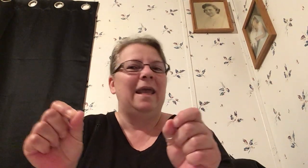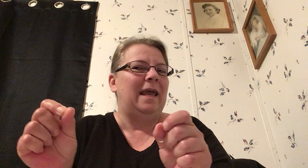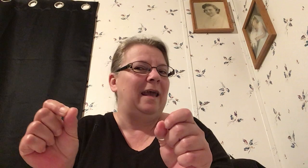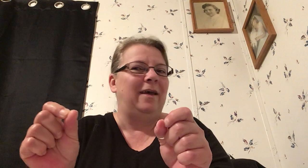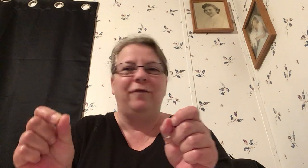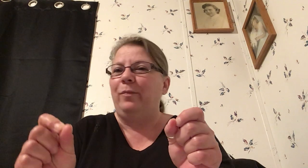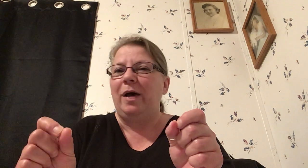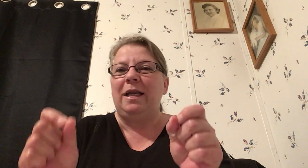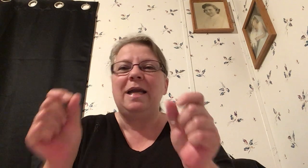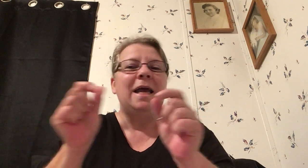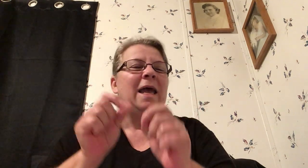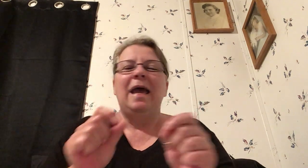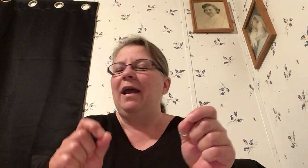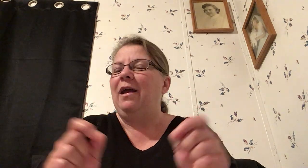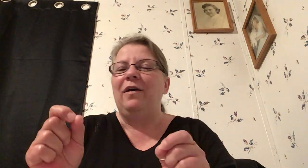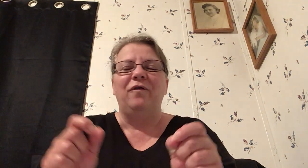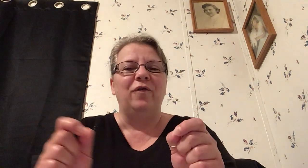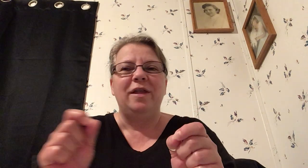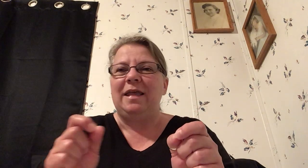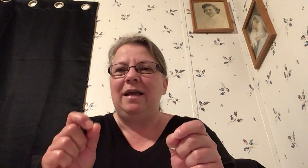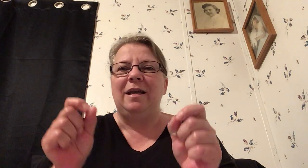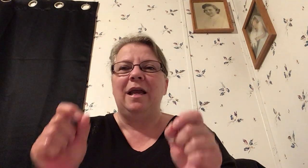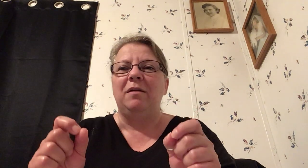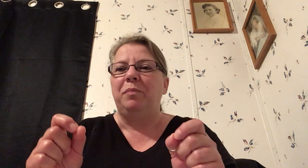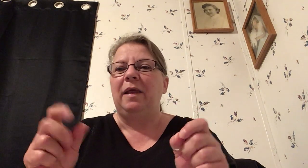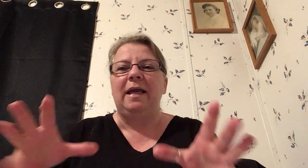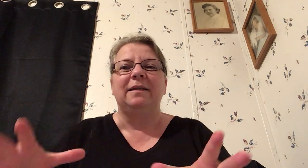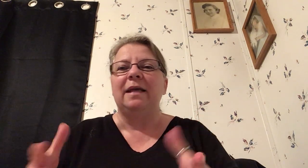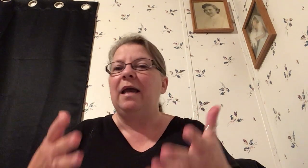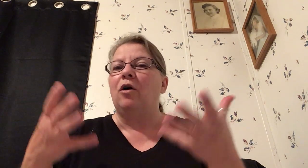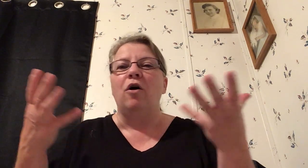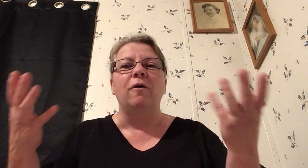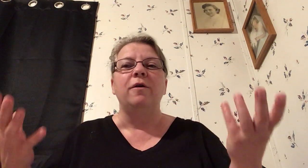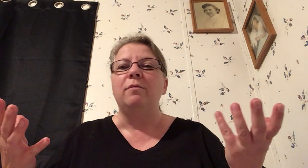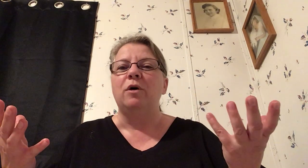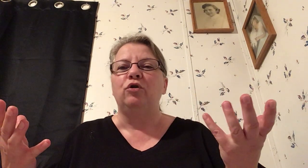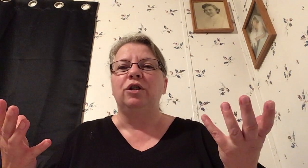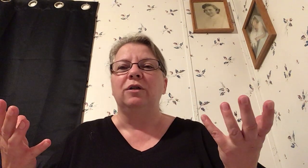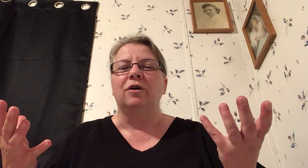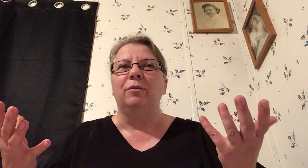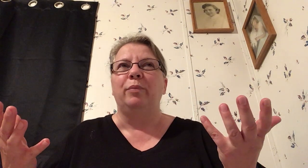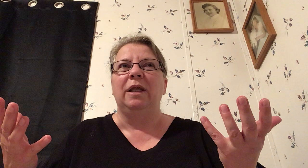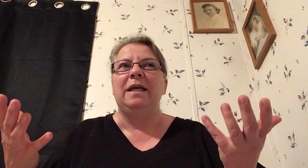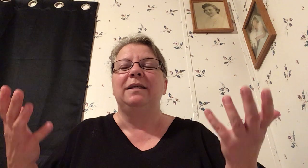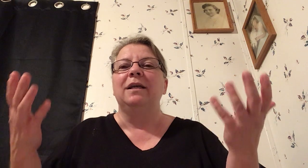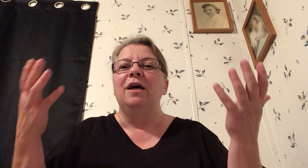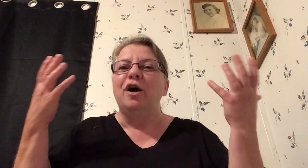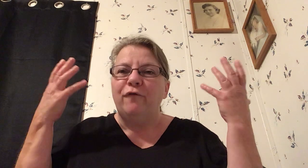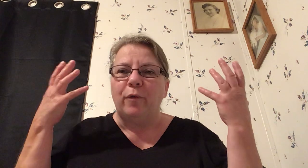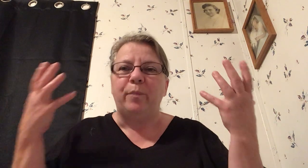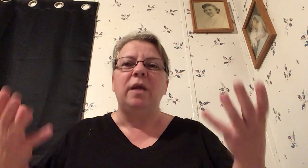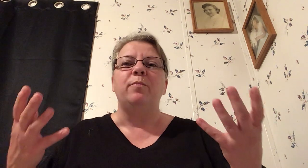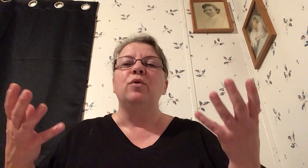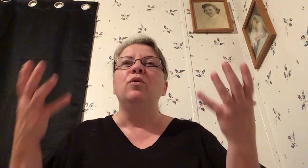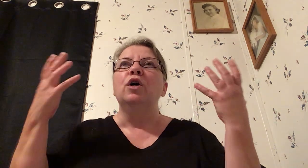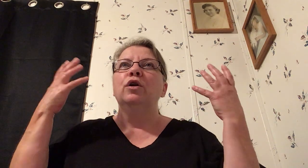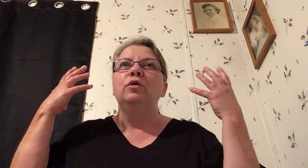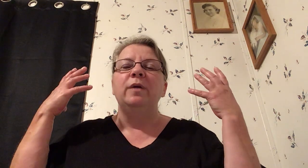everybody everything in place and all the emotions are in place for people to be